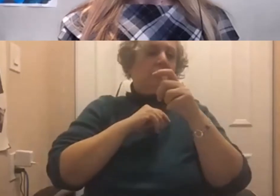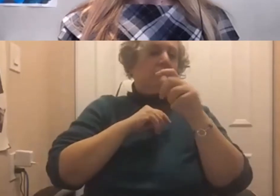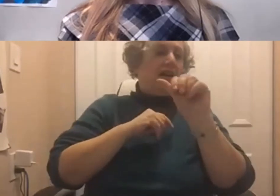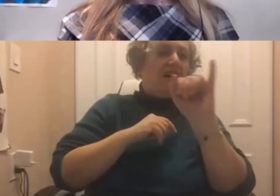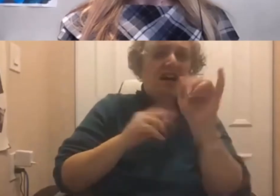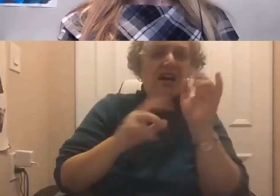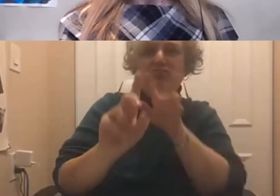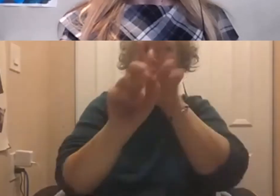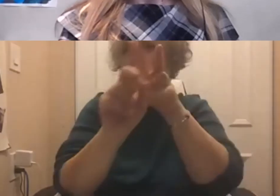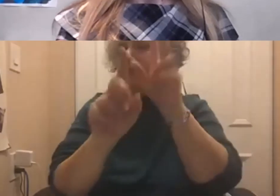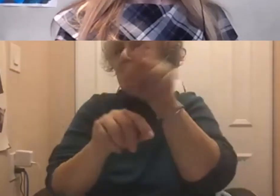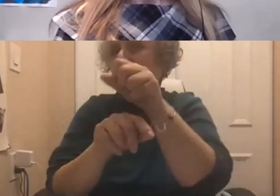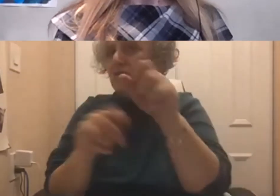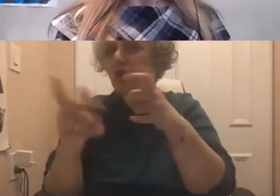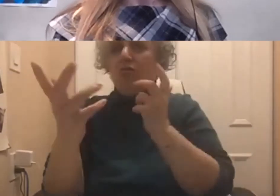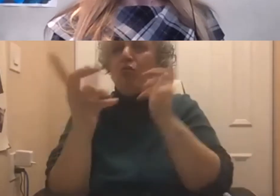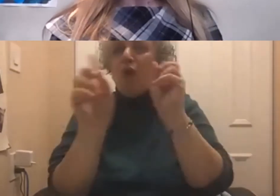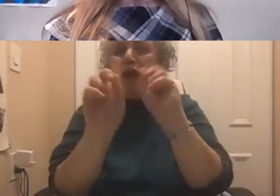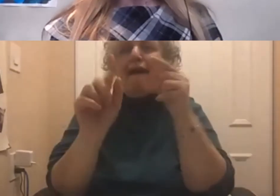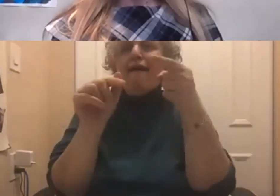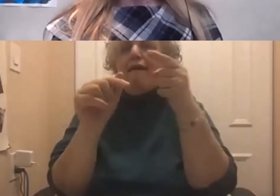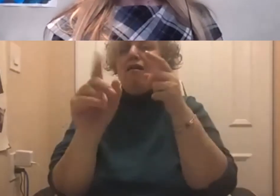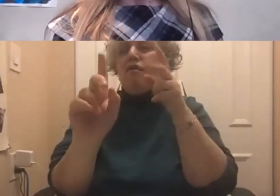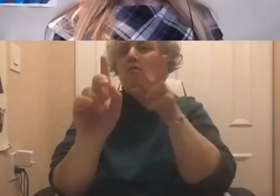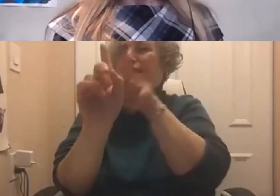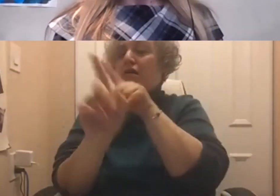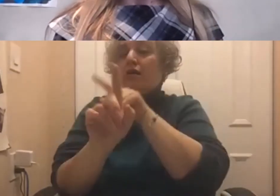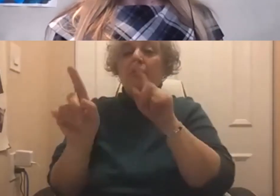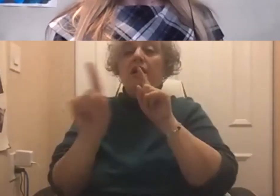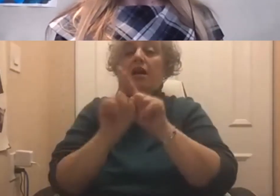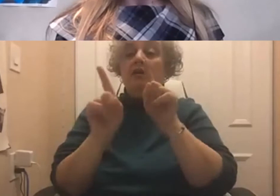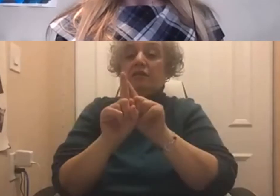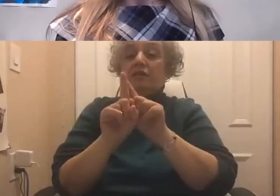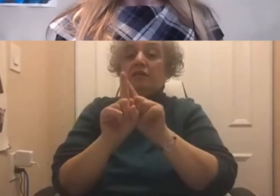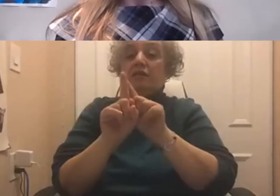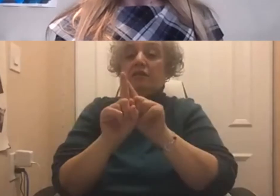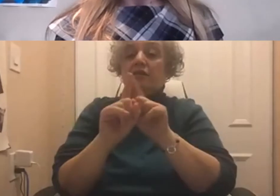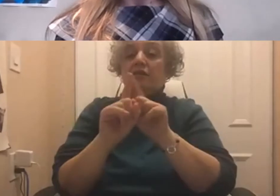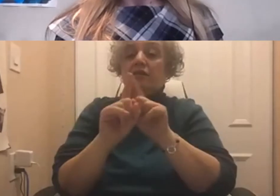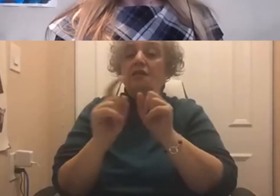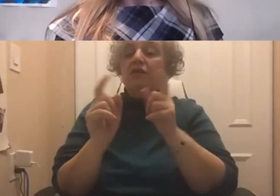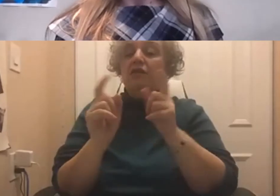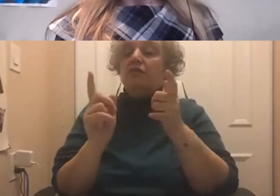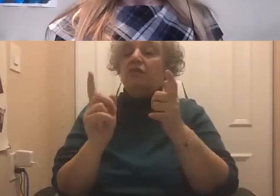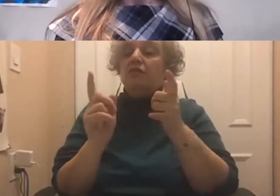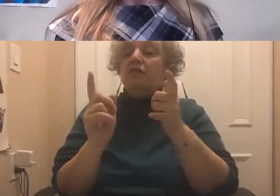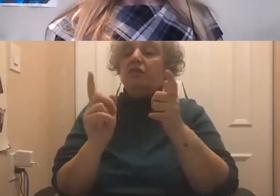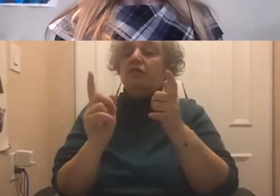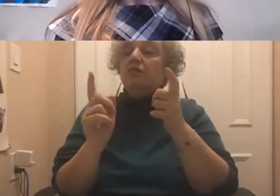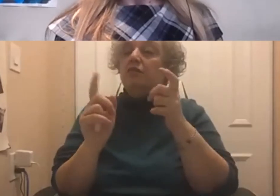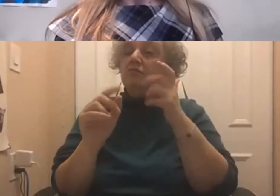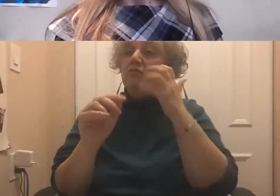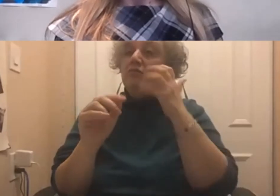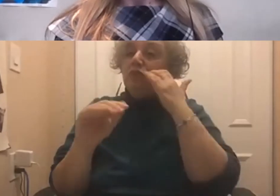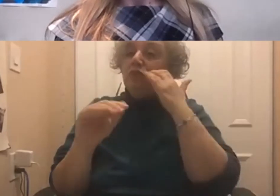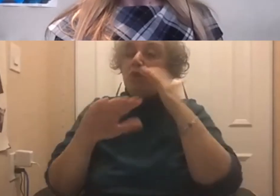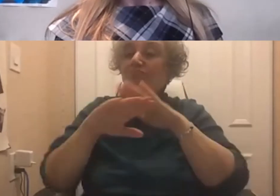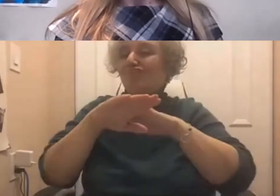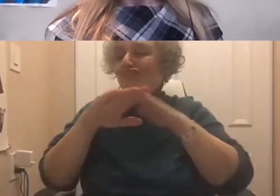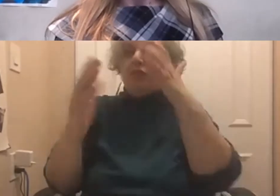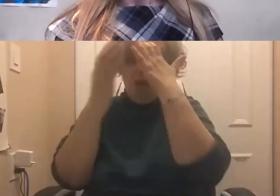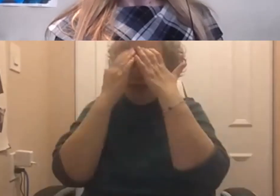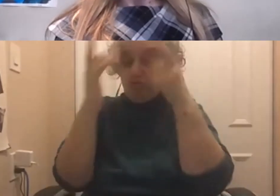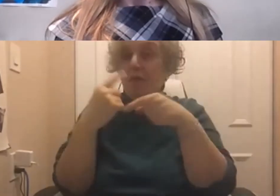where we haven't addressed kind of even just the basic knowledge of when AI is being used, how it's being